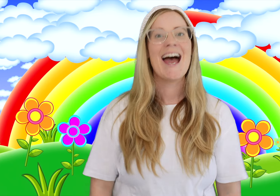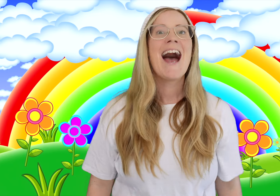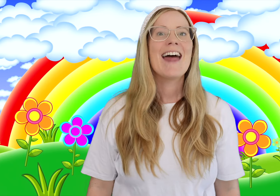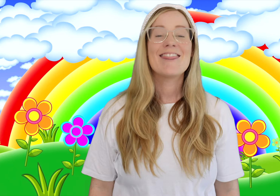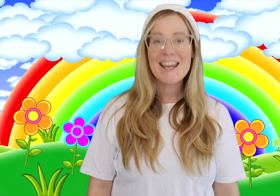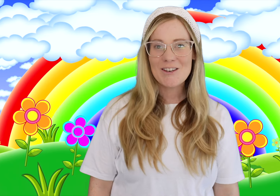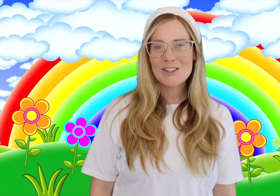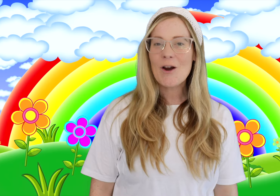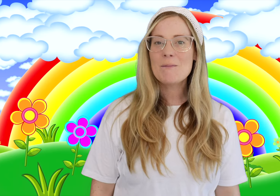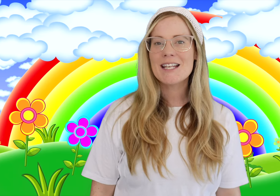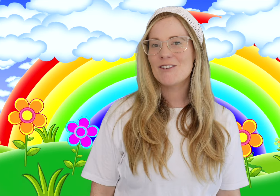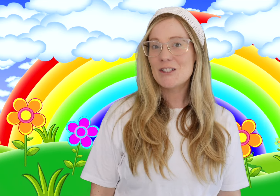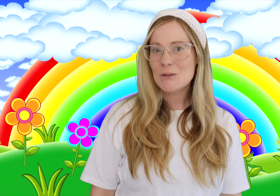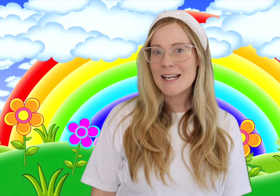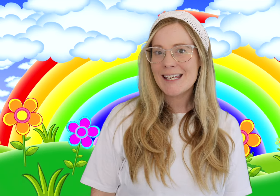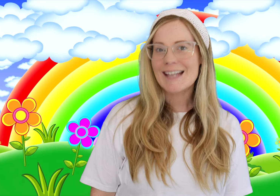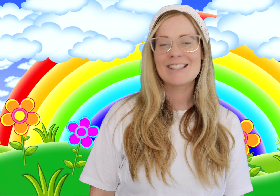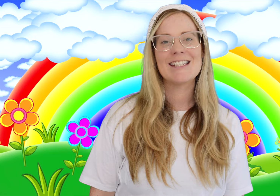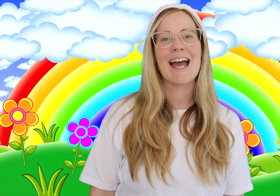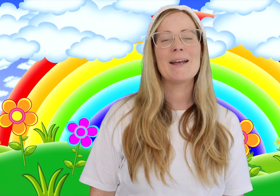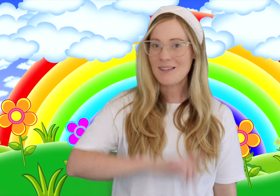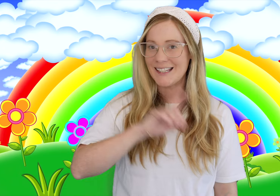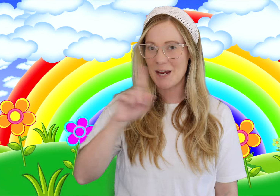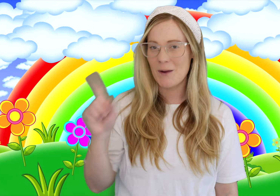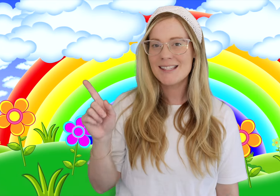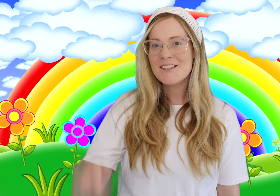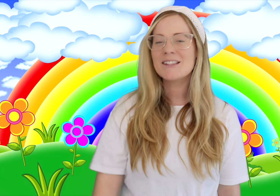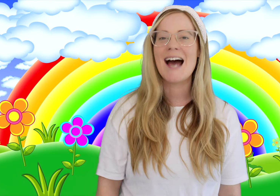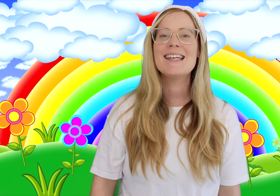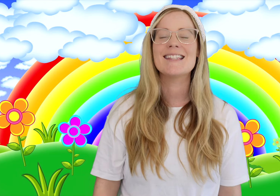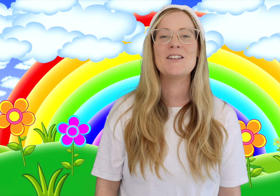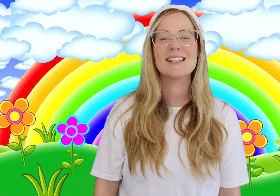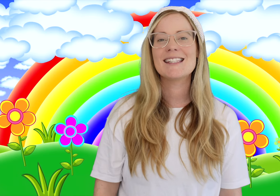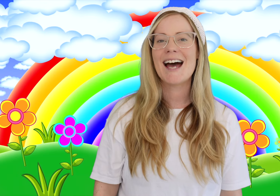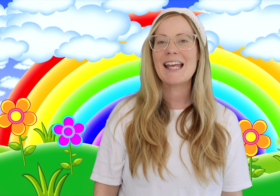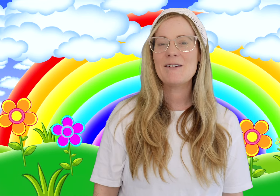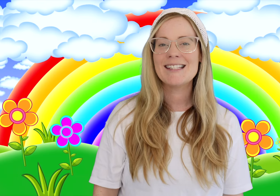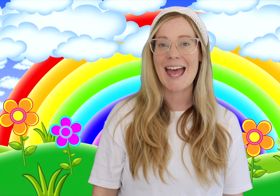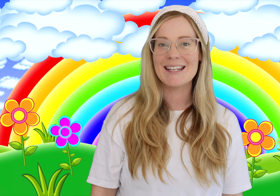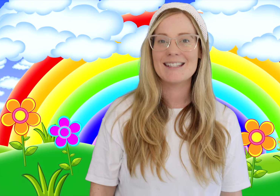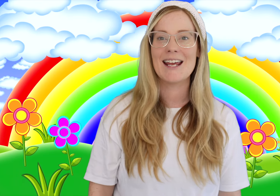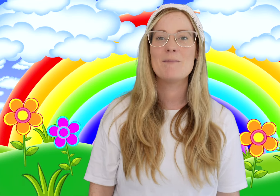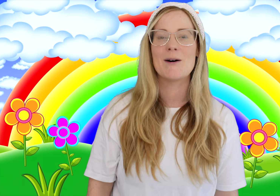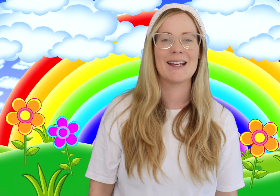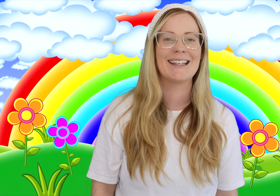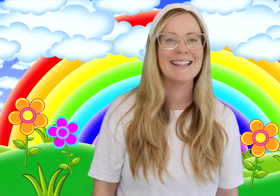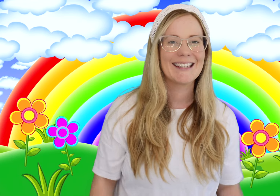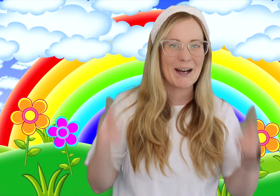Thank you so much for joining us today. Keep practicing those colours in New Zealand Sign Language and in Te Rea Māori. Ka